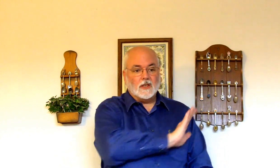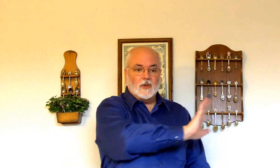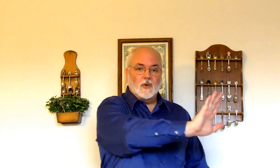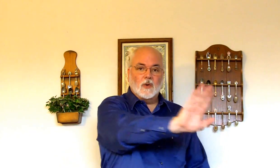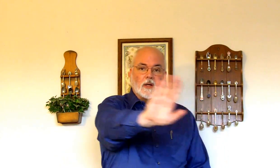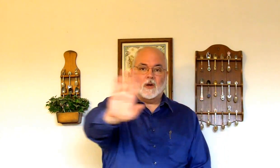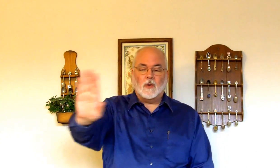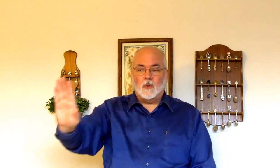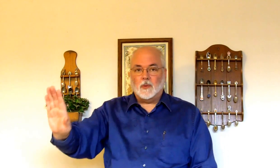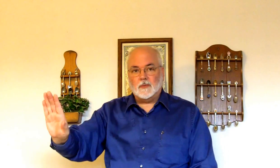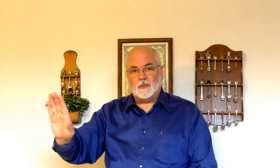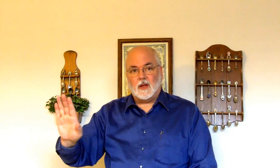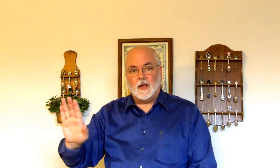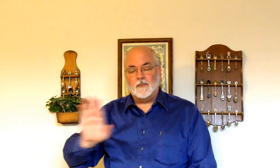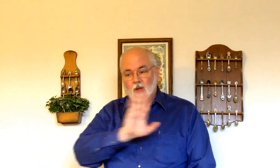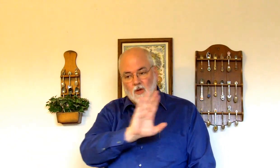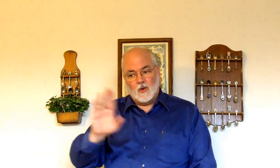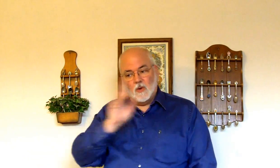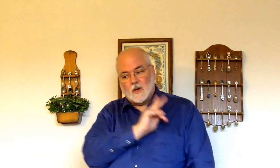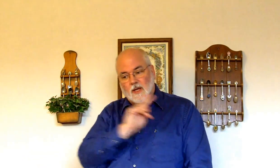This is your as an individual. Okay. Your king.